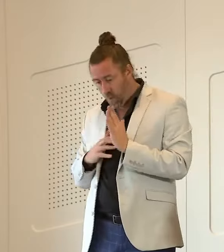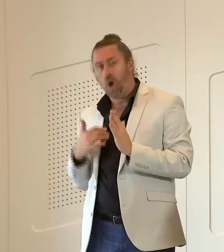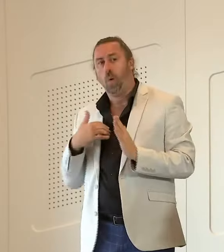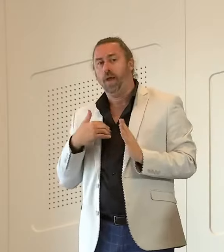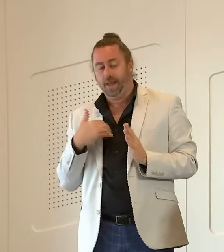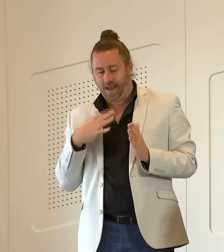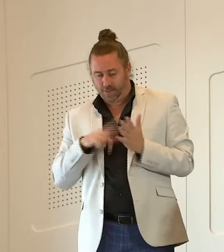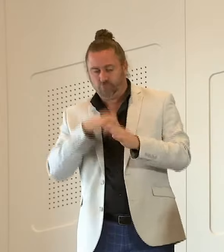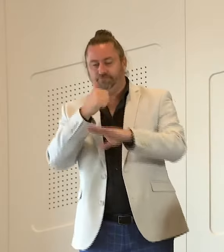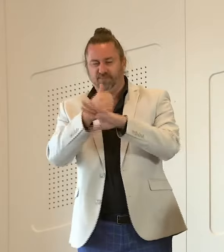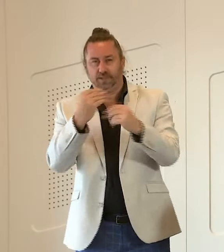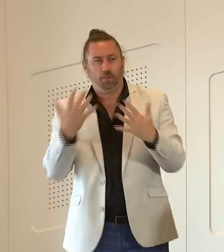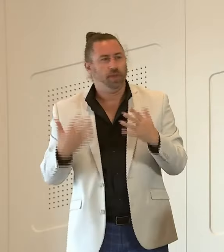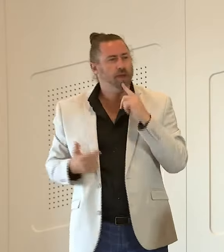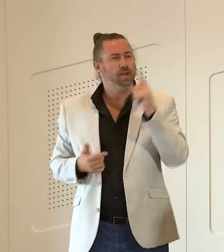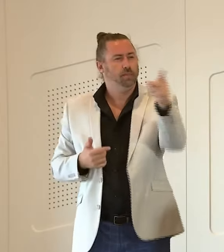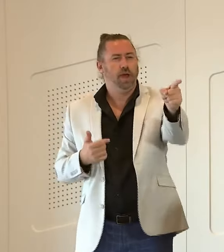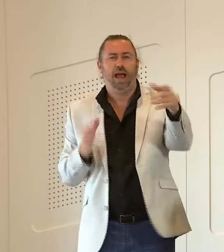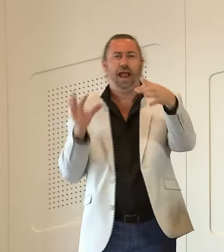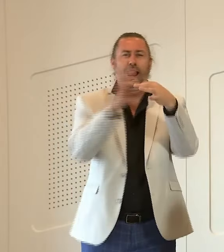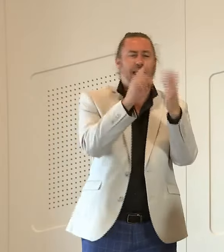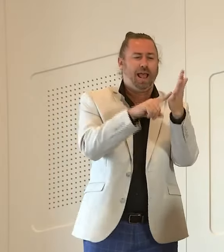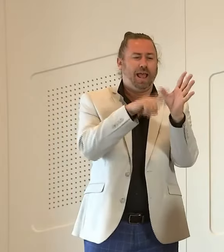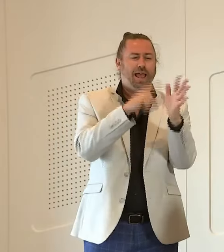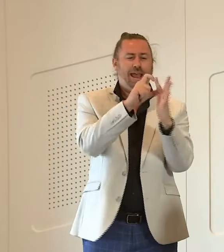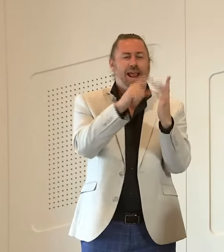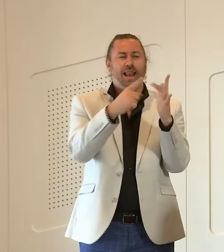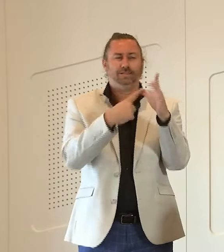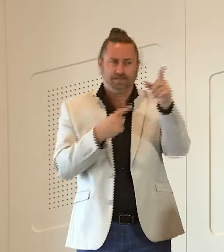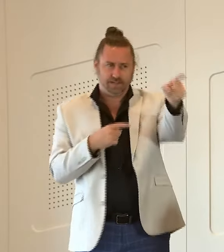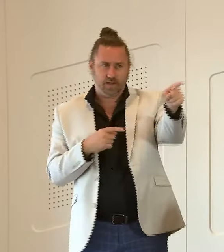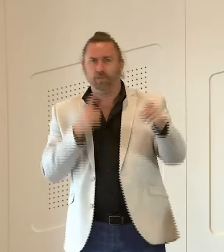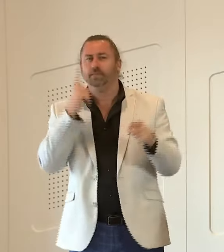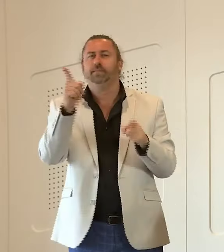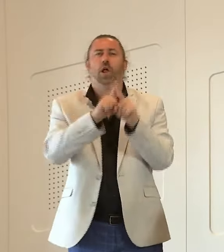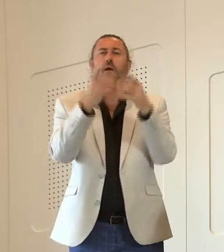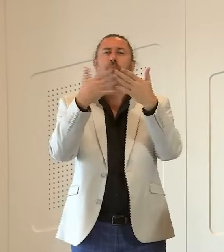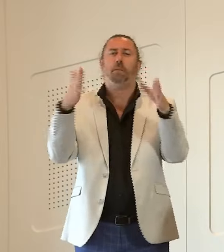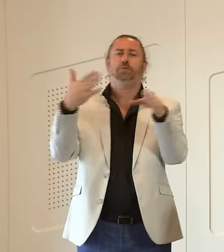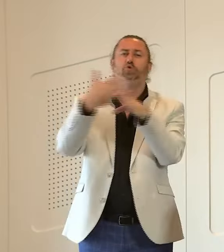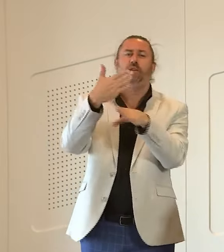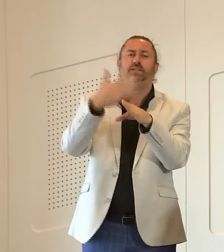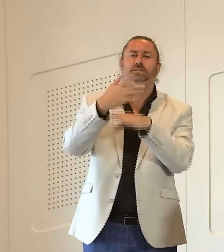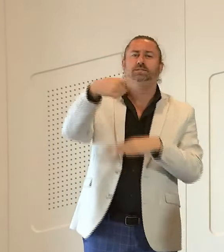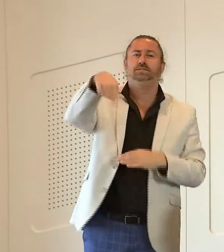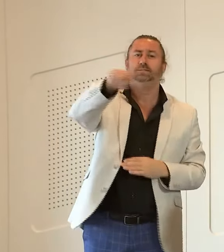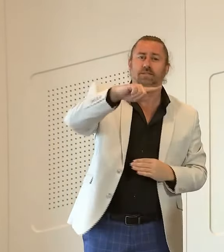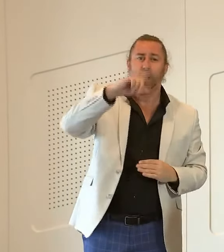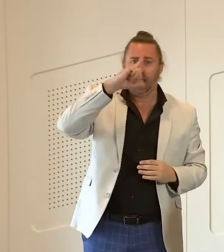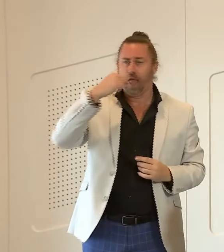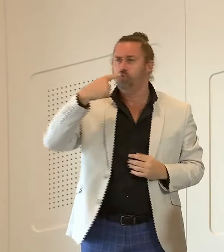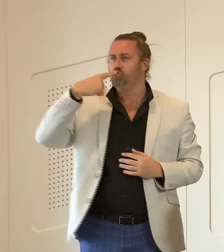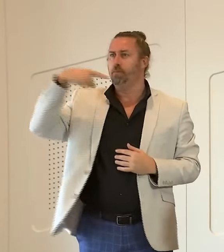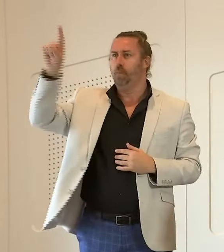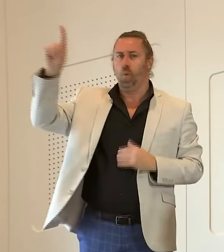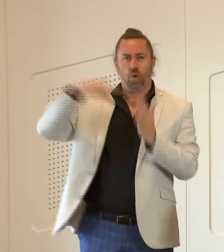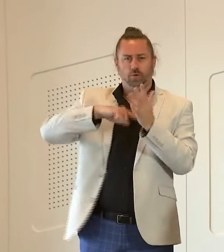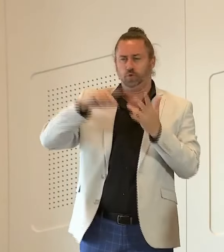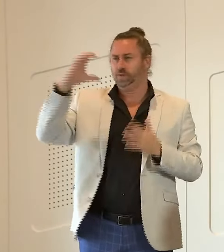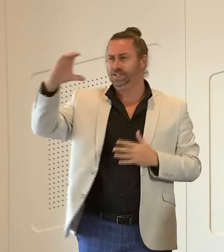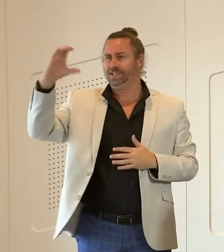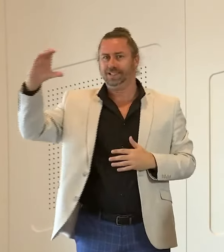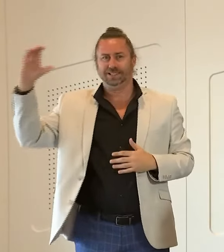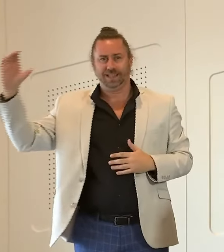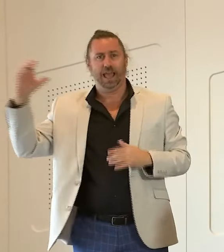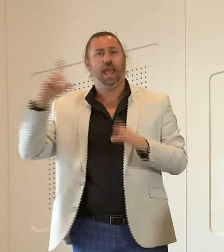the current year's point you said that you have public servants to come forward and report any issues to the triple c instead